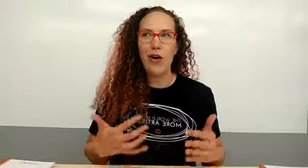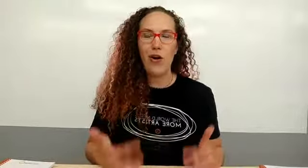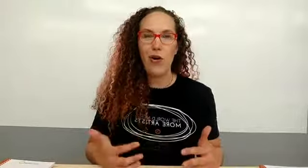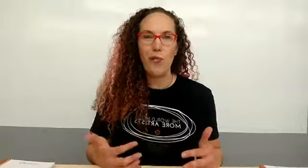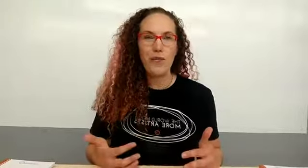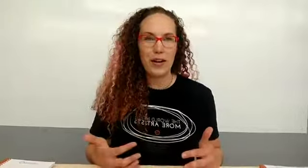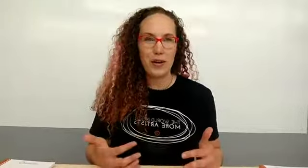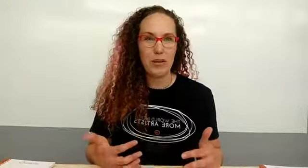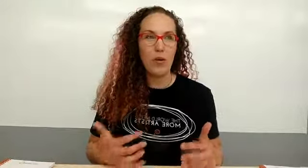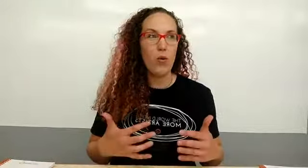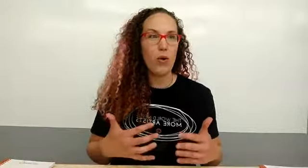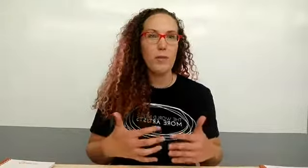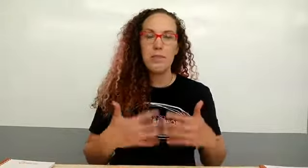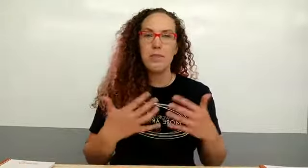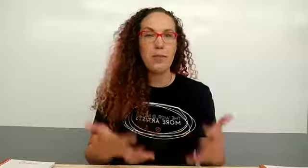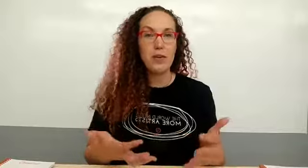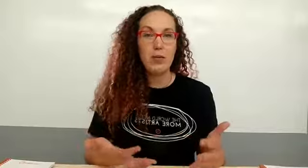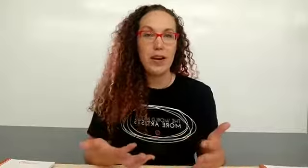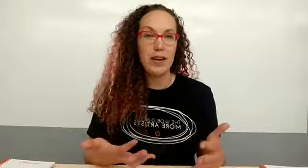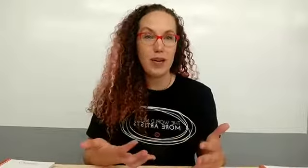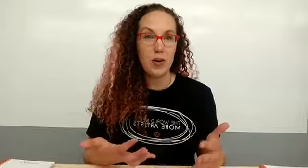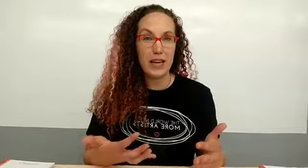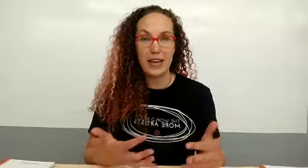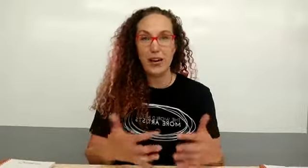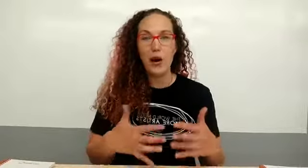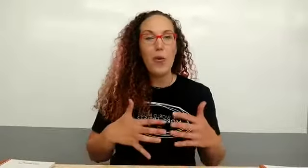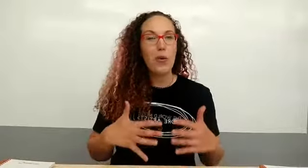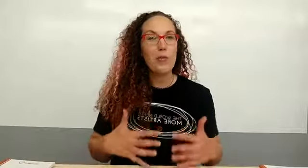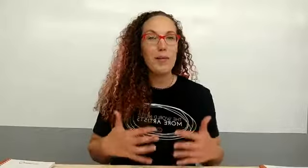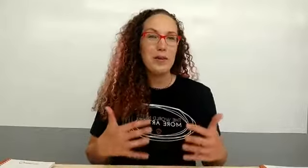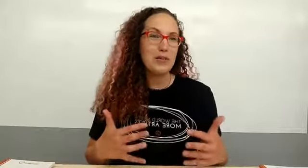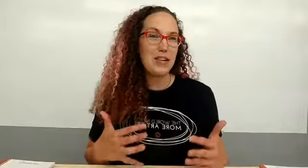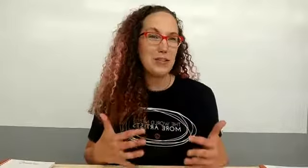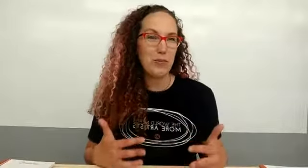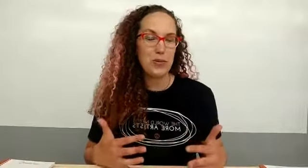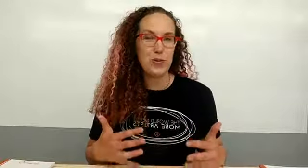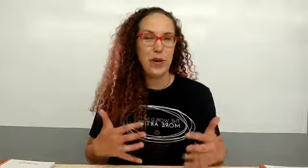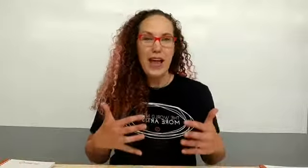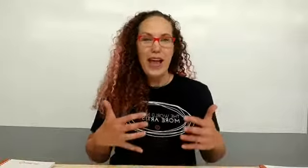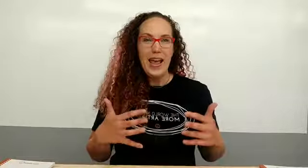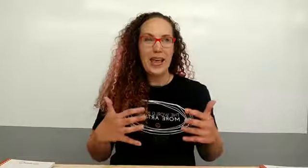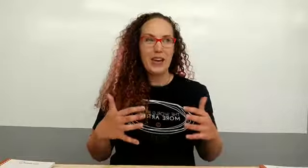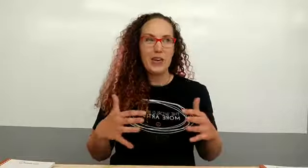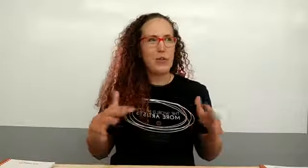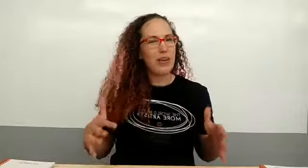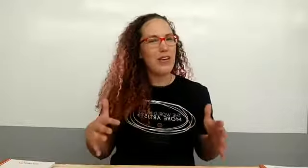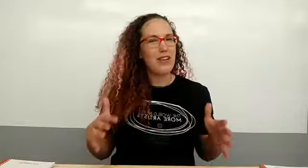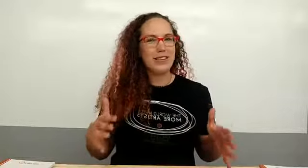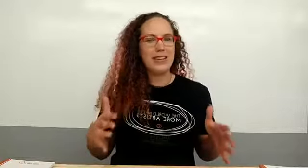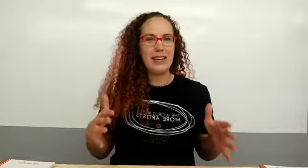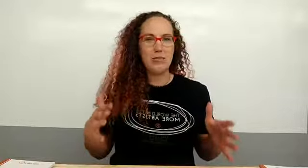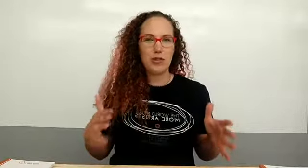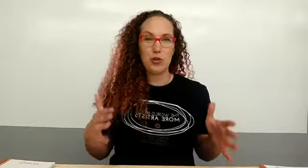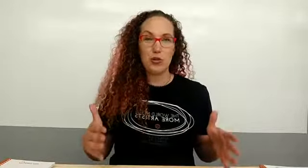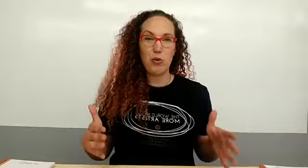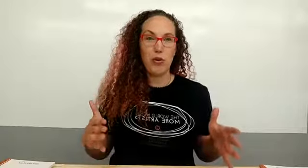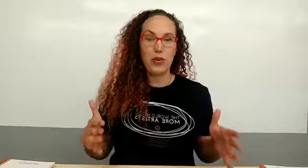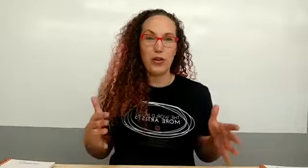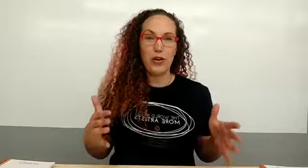home environment or maybe you run it in home daycare or maybe you teach preschool and you don't have necessarily as much control over your